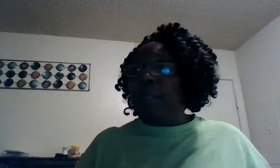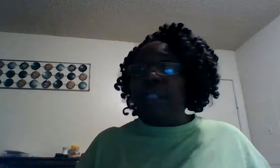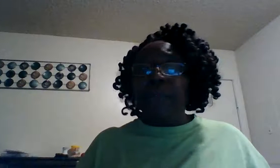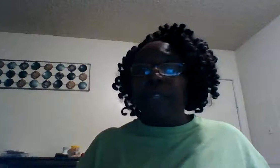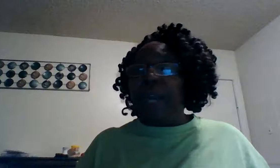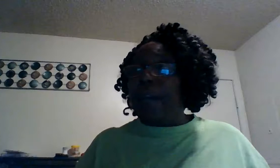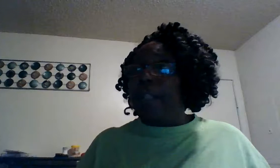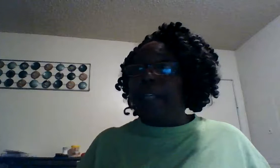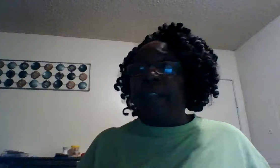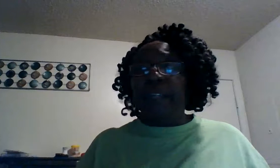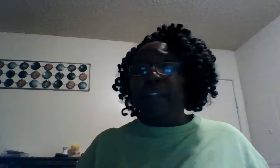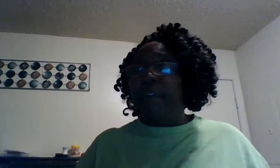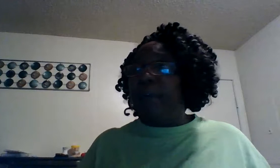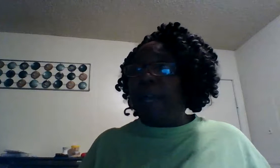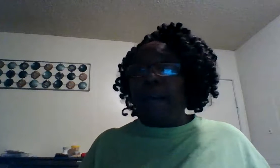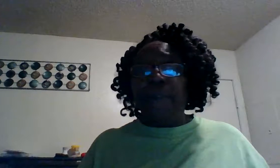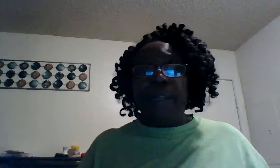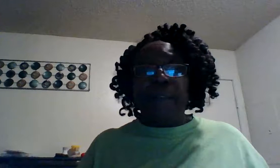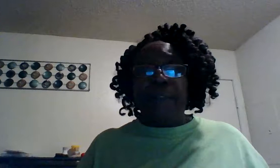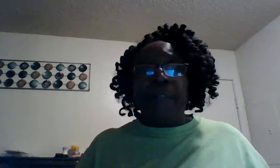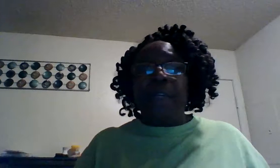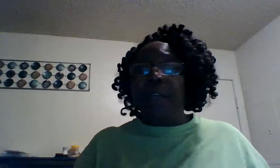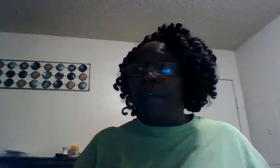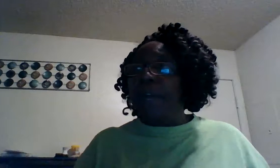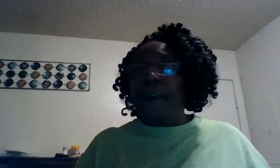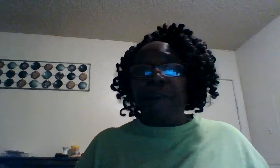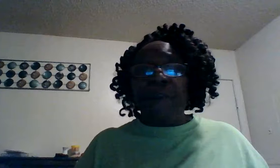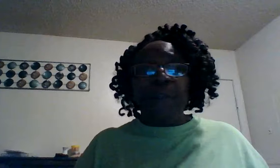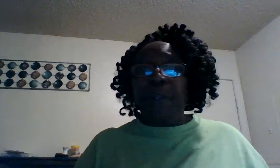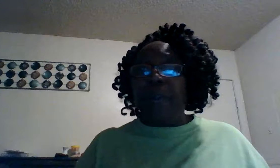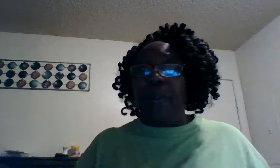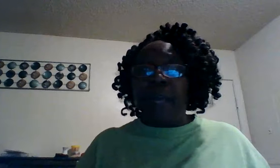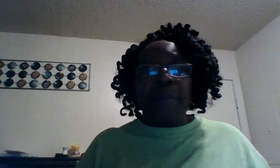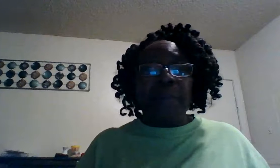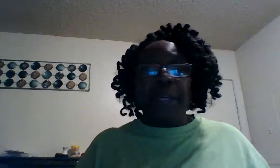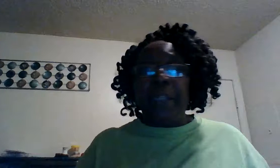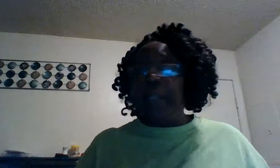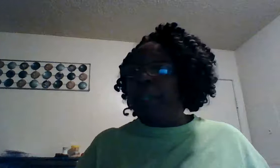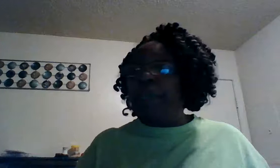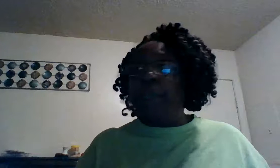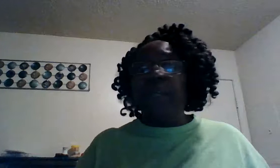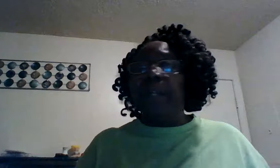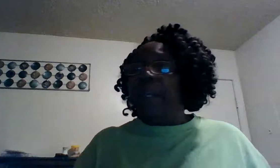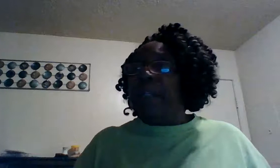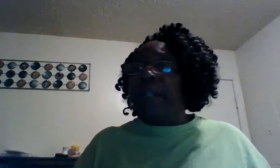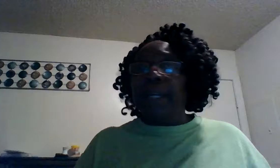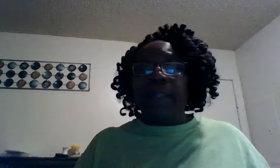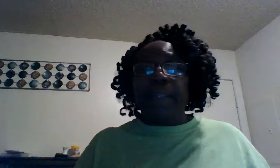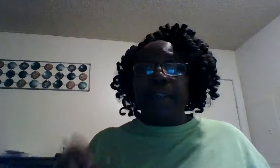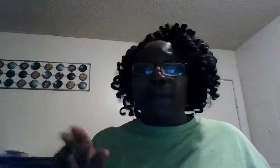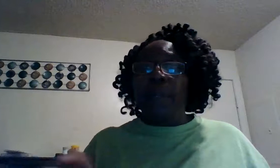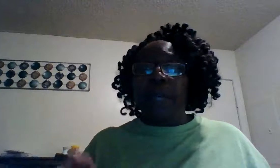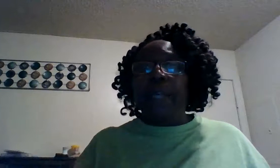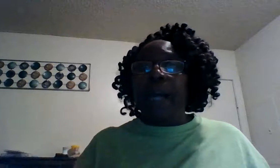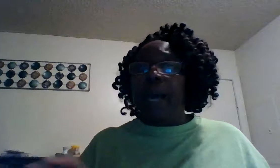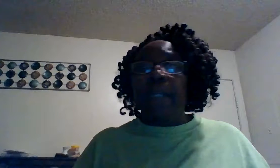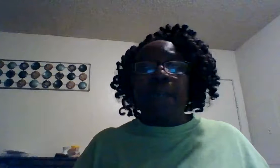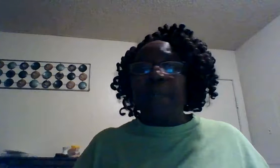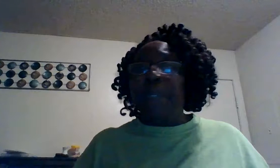means without anything you don't have nothing you don't have food you don't have no money to pay your bills nothing knowing that god love me